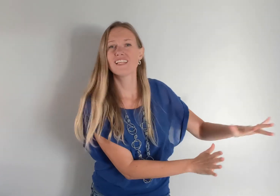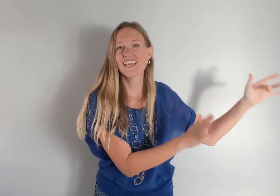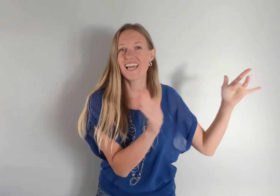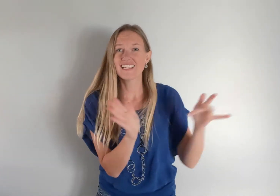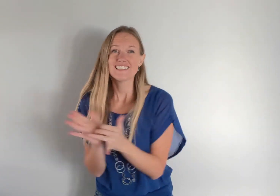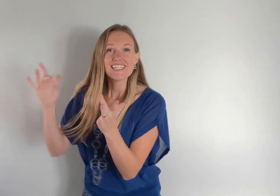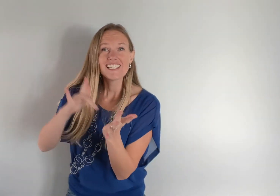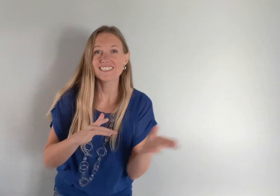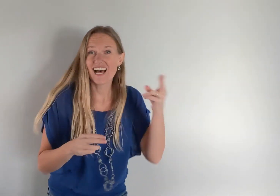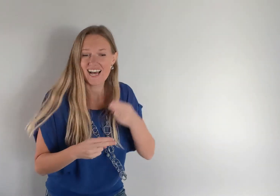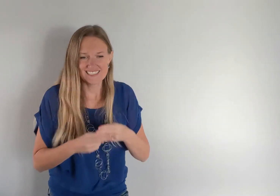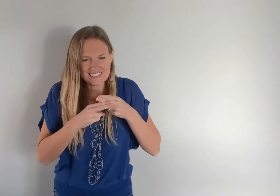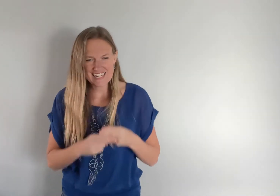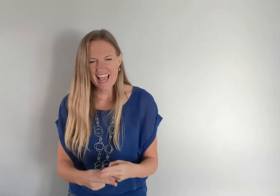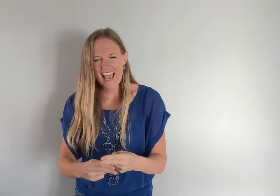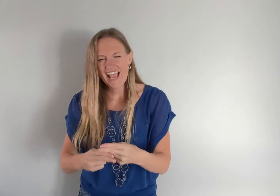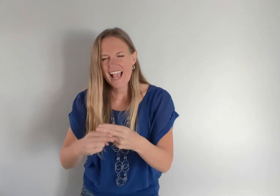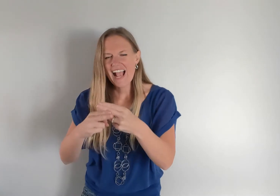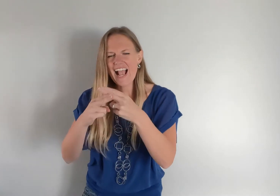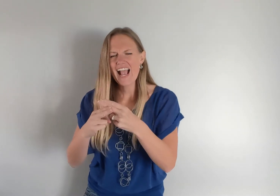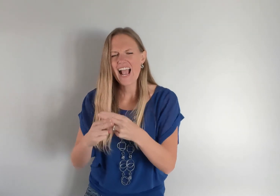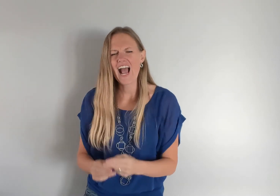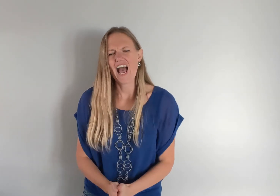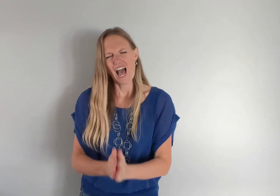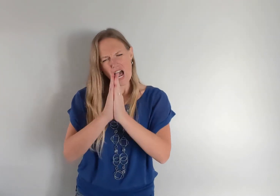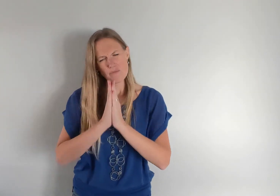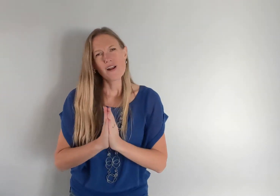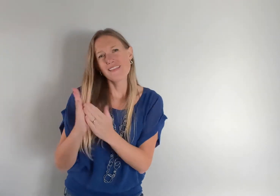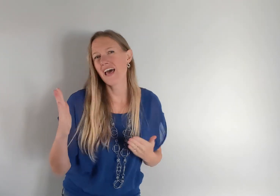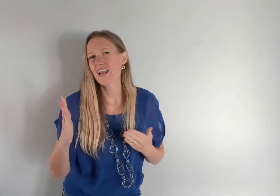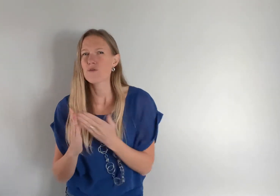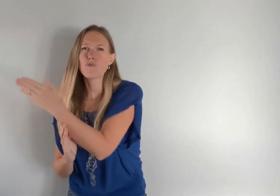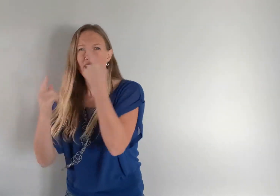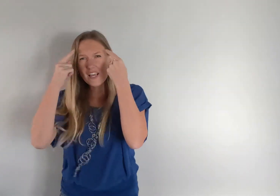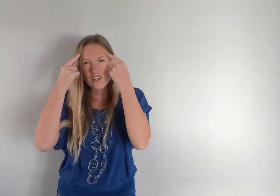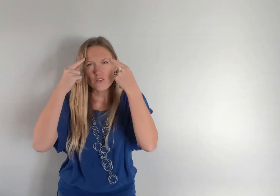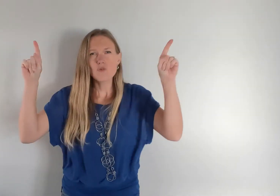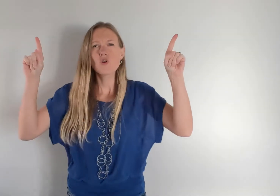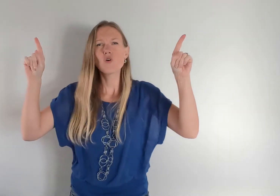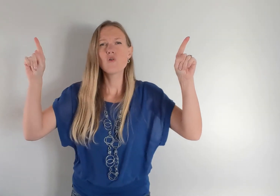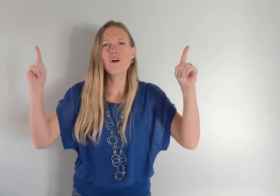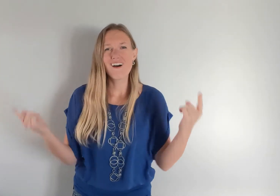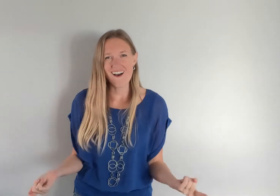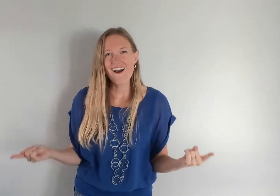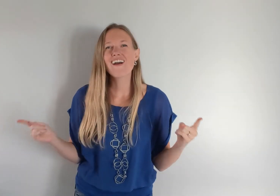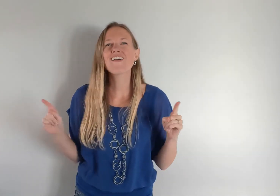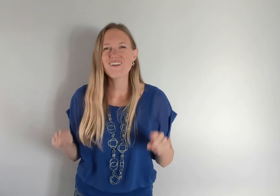Is now forever yours In Jesus' name In pray that a breakthrough would